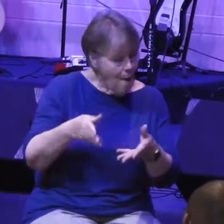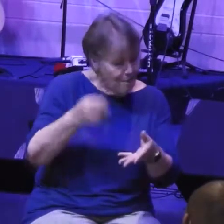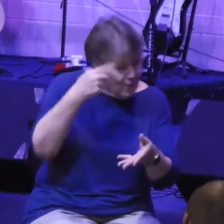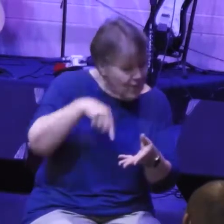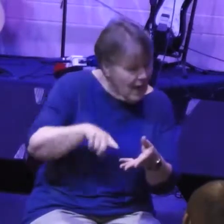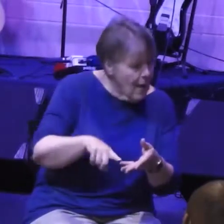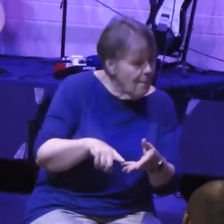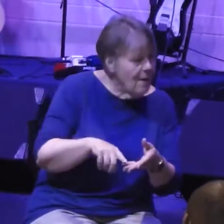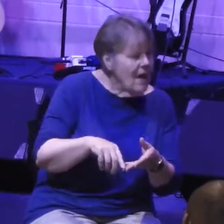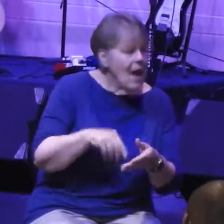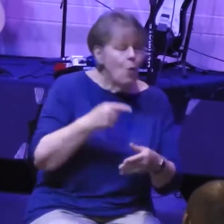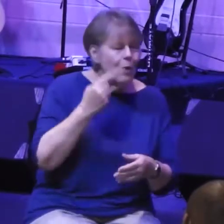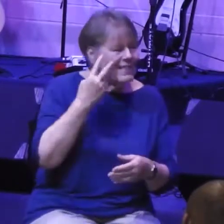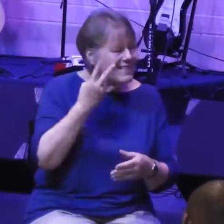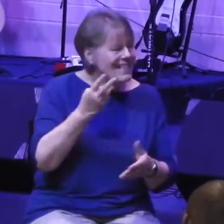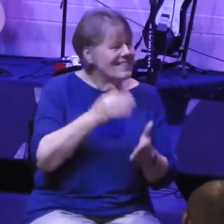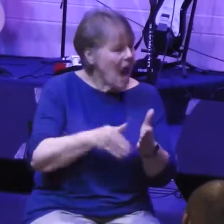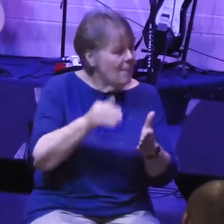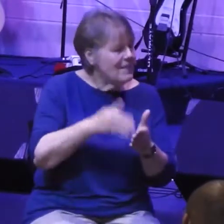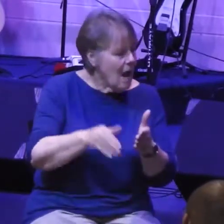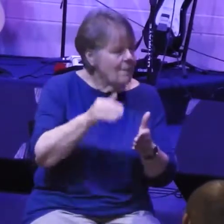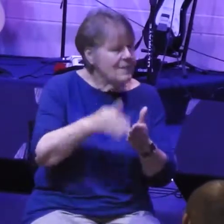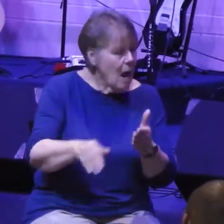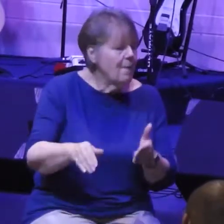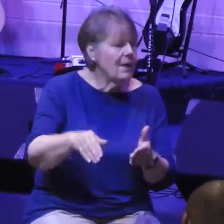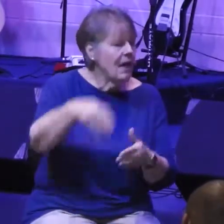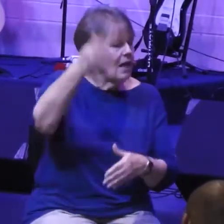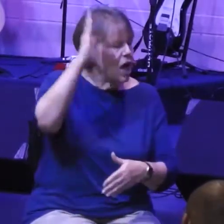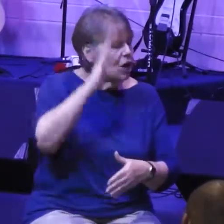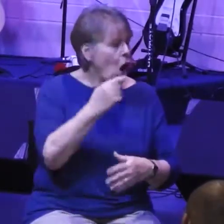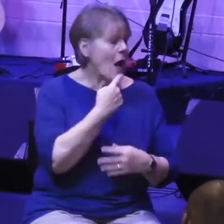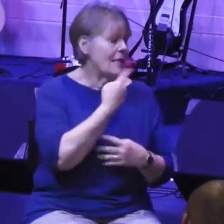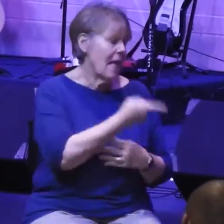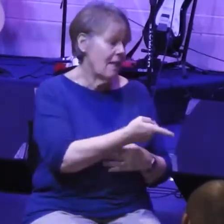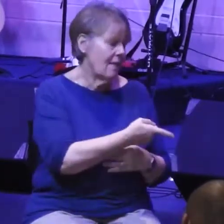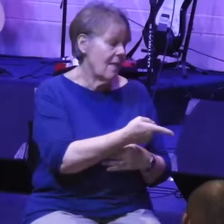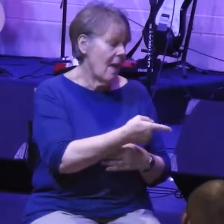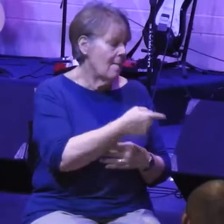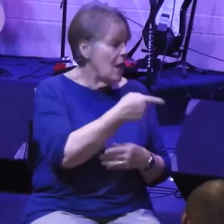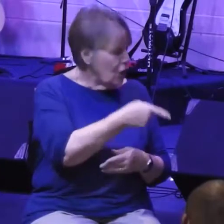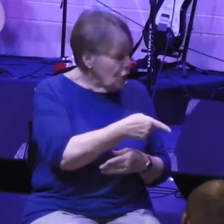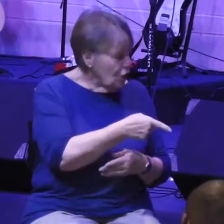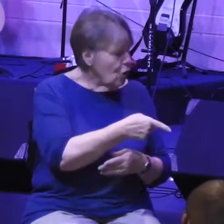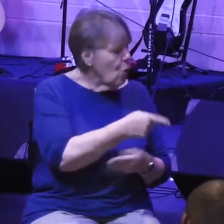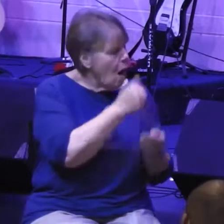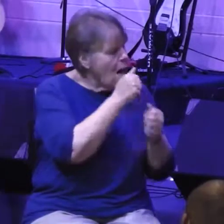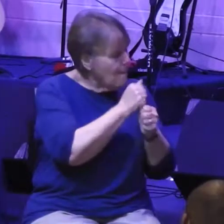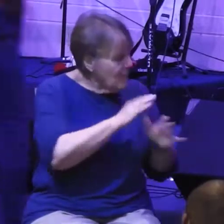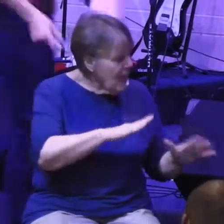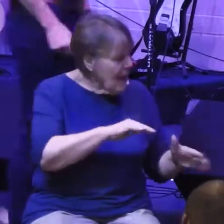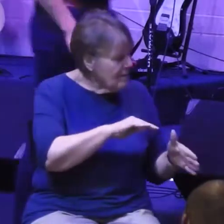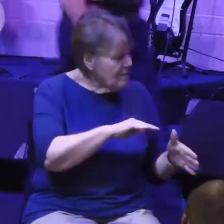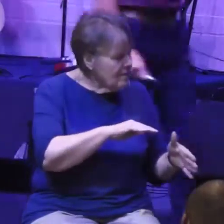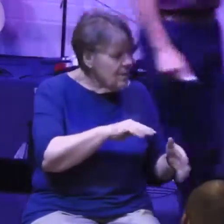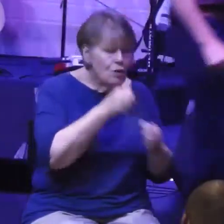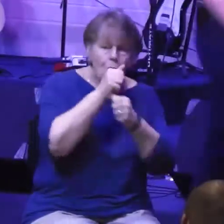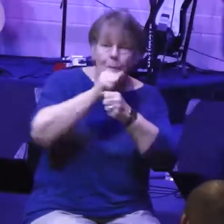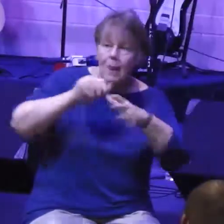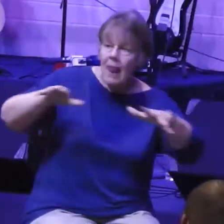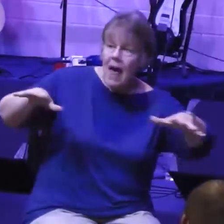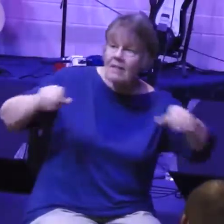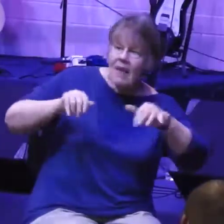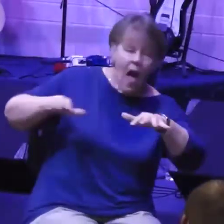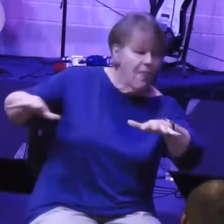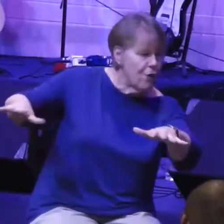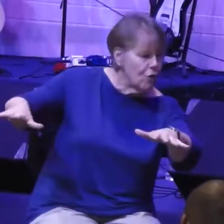time and time again these instructions, God is blessing his people so that his people might bless others. That's what Nehemiah is trying to do in rebuilding Jerusalem.